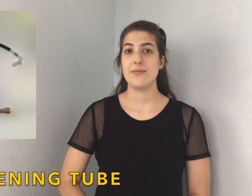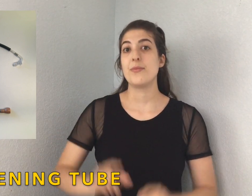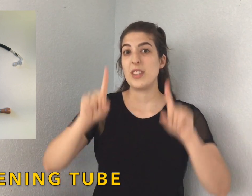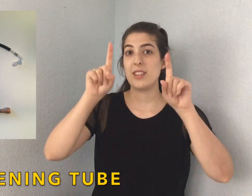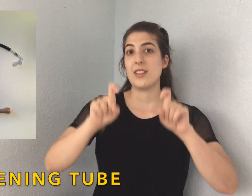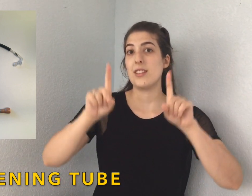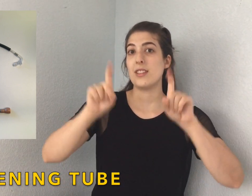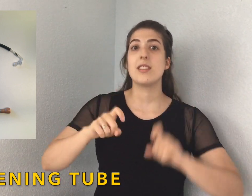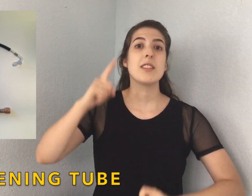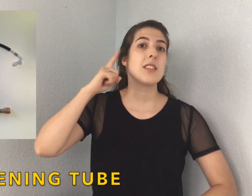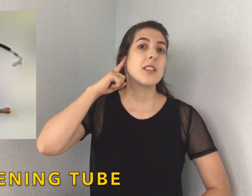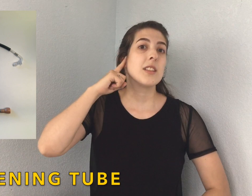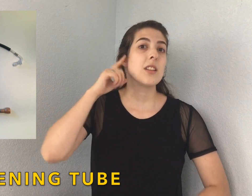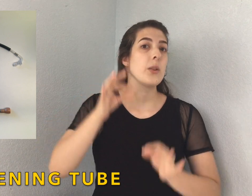Listening tube.